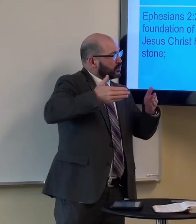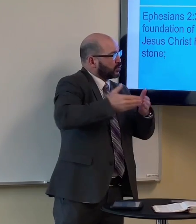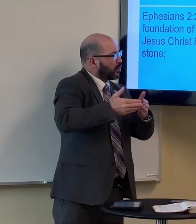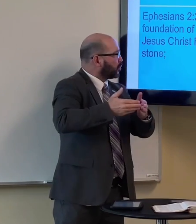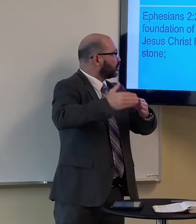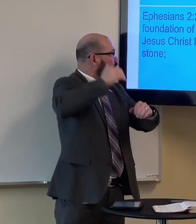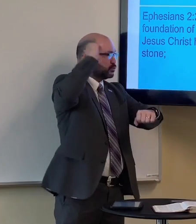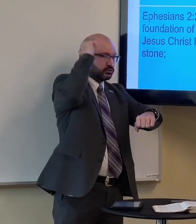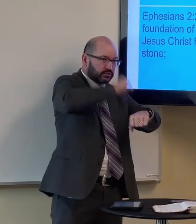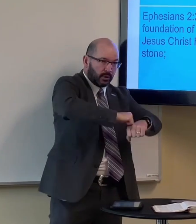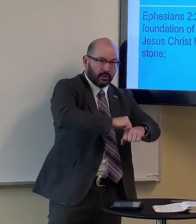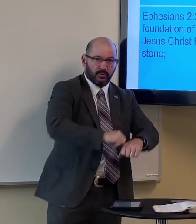cornerstone.